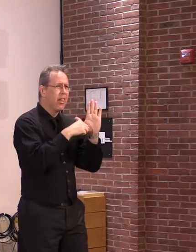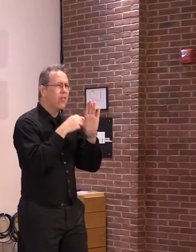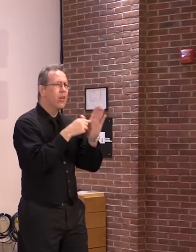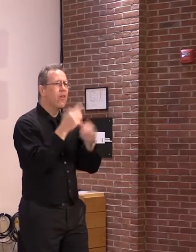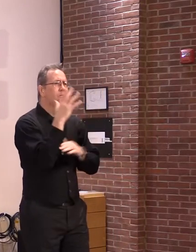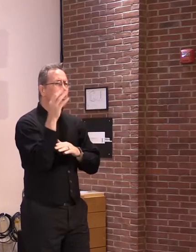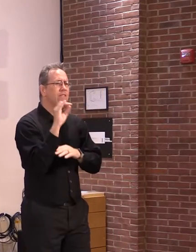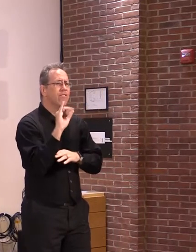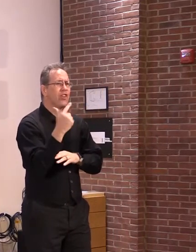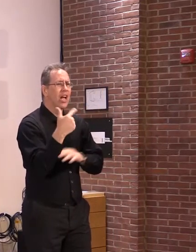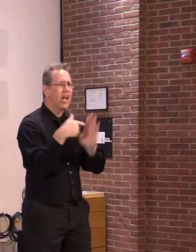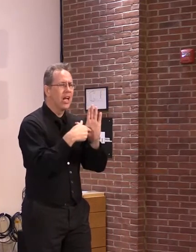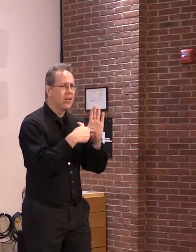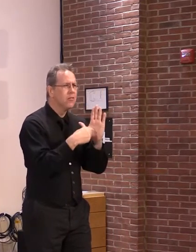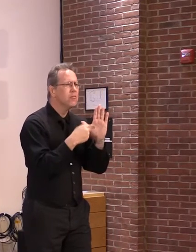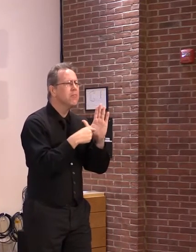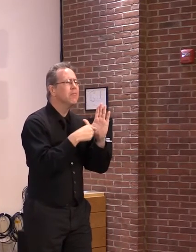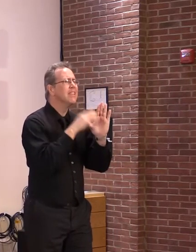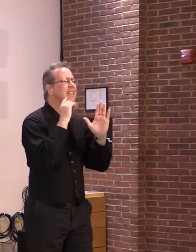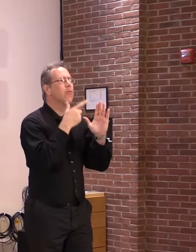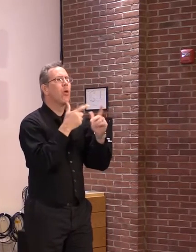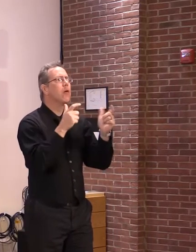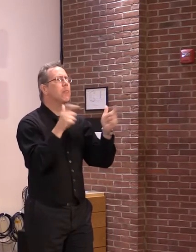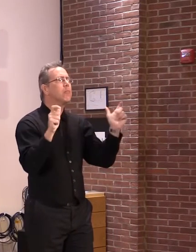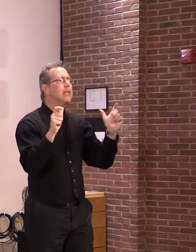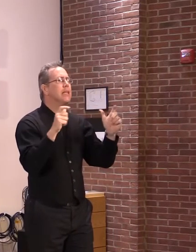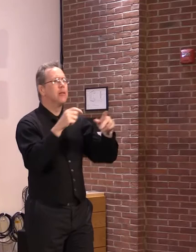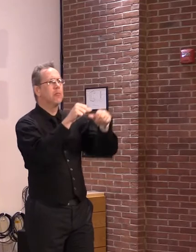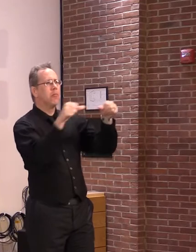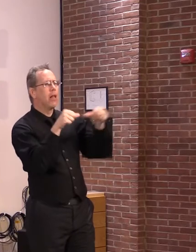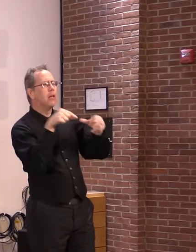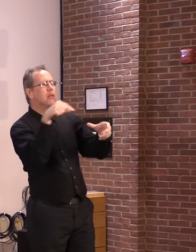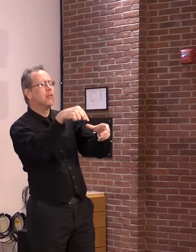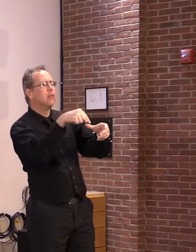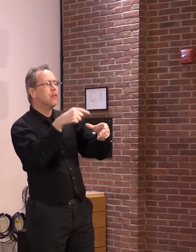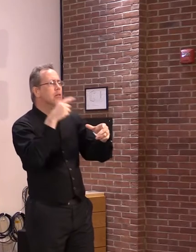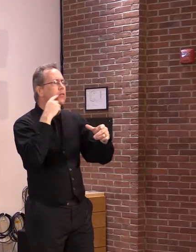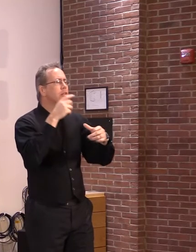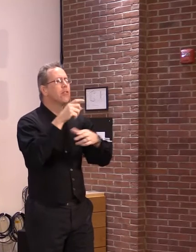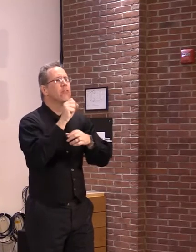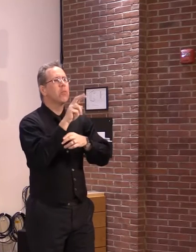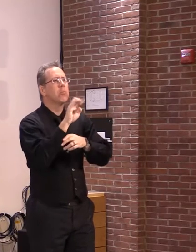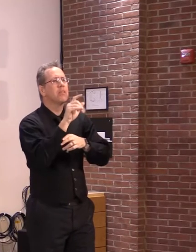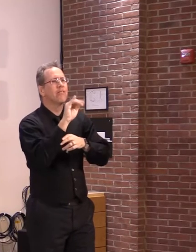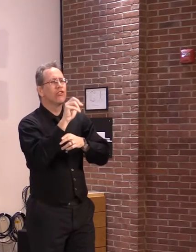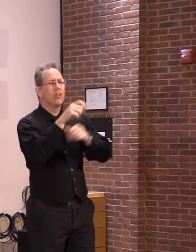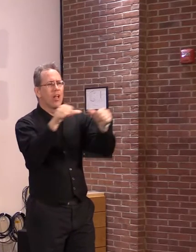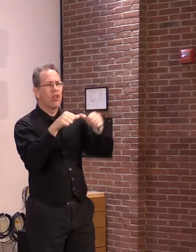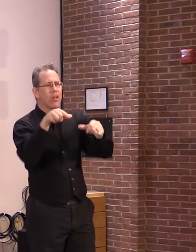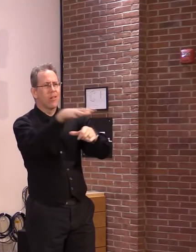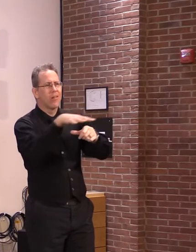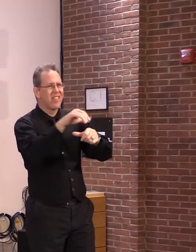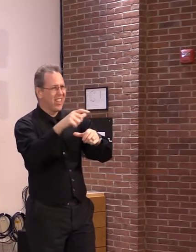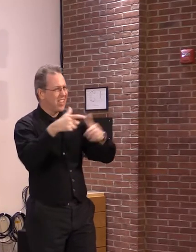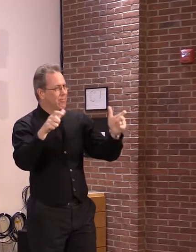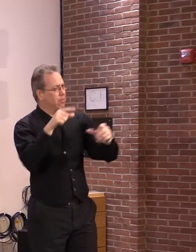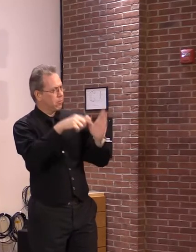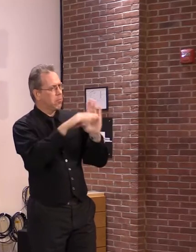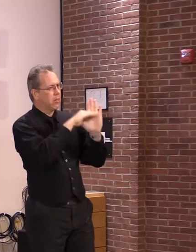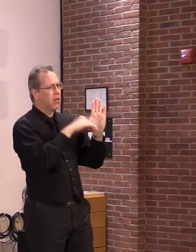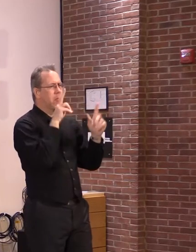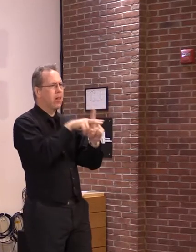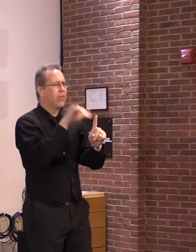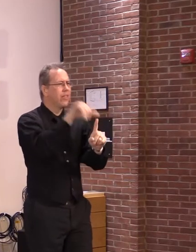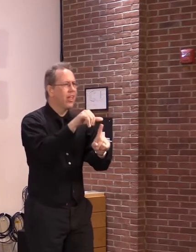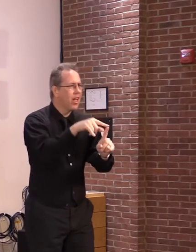large subdivisions analyze their impact on or will not result in an adverse,